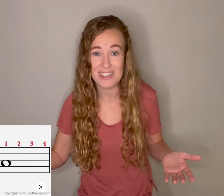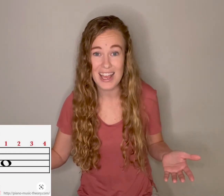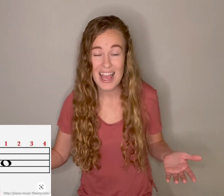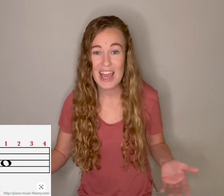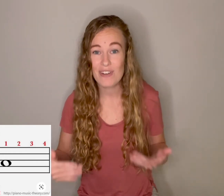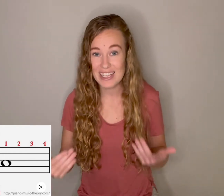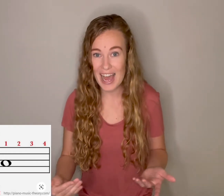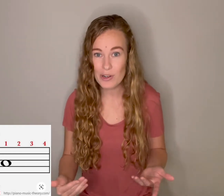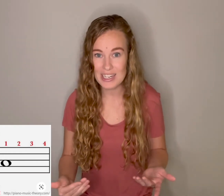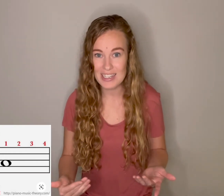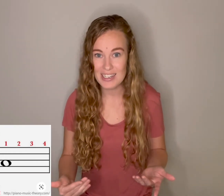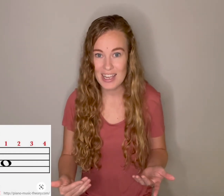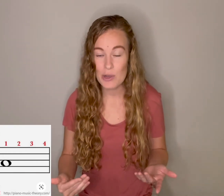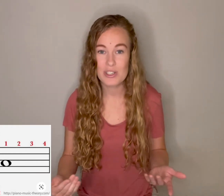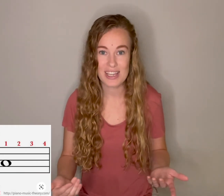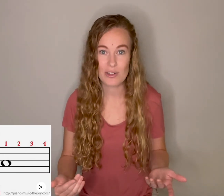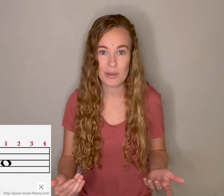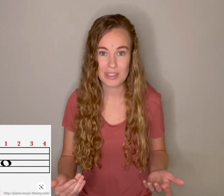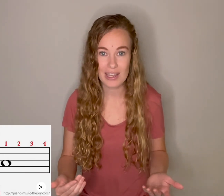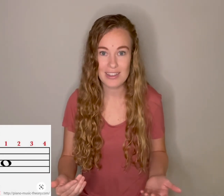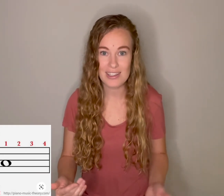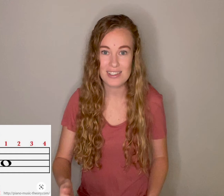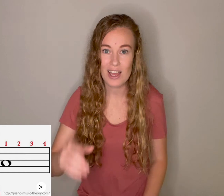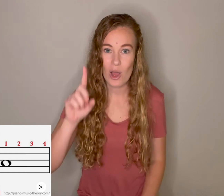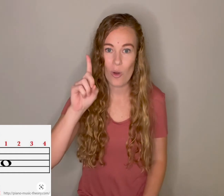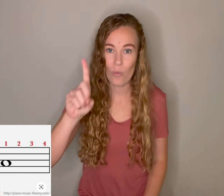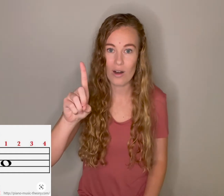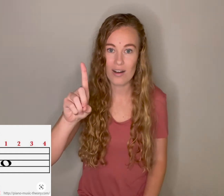If I counted it, it would sound something like this. One.